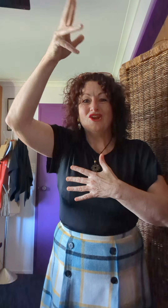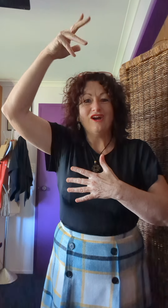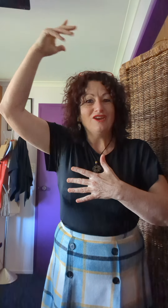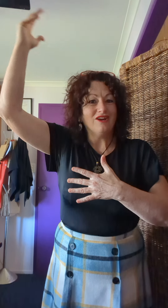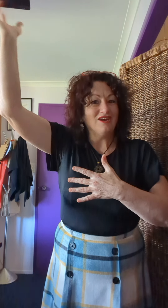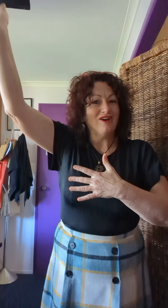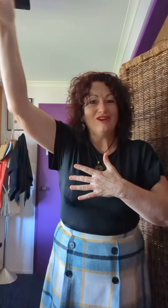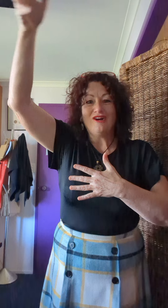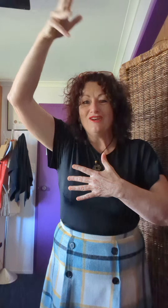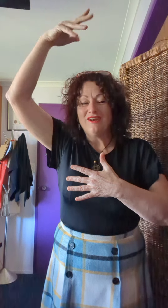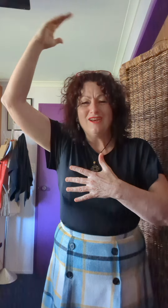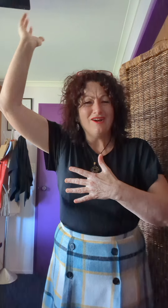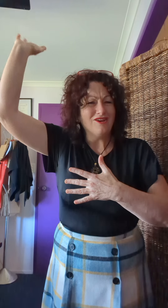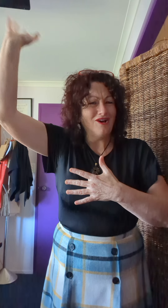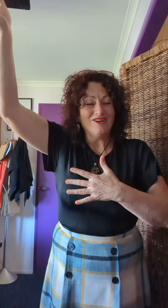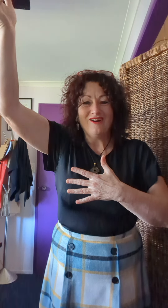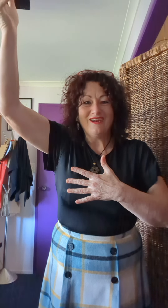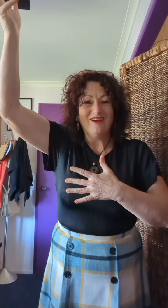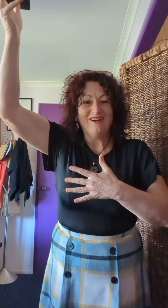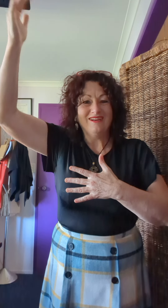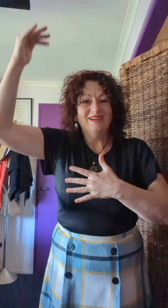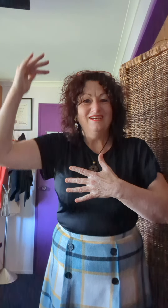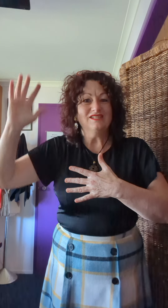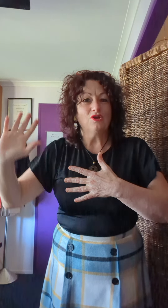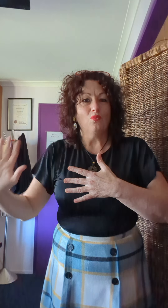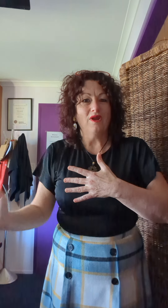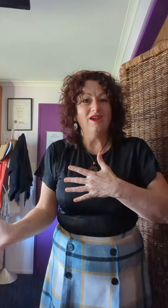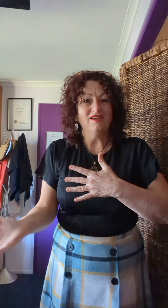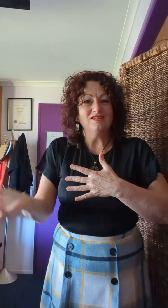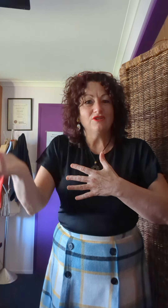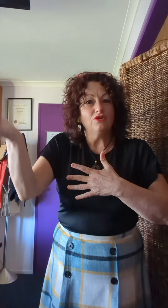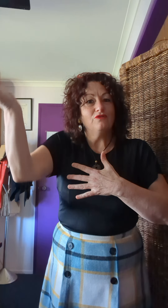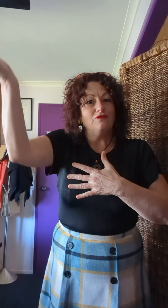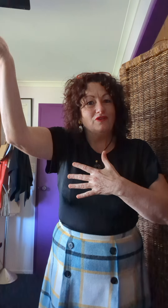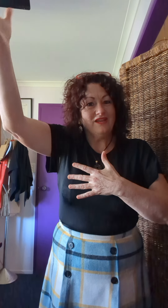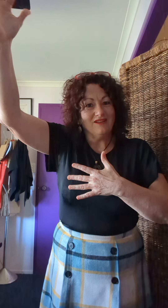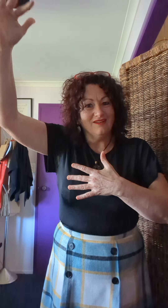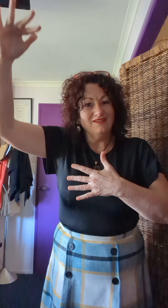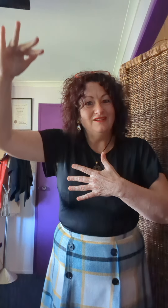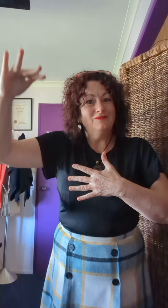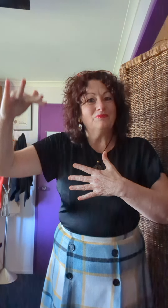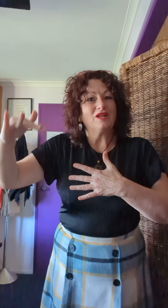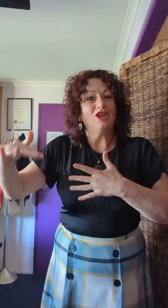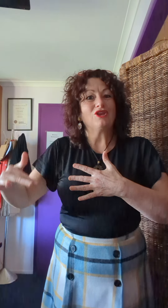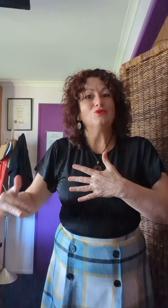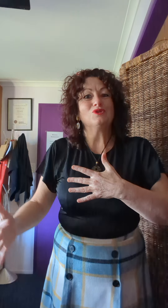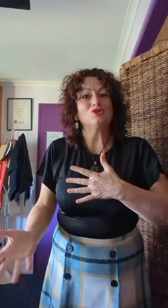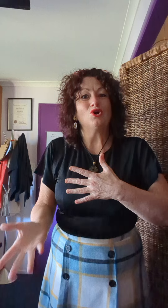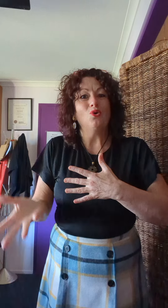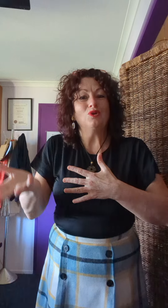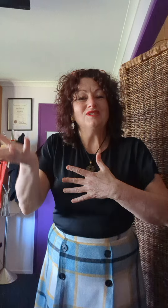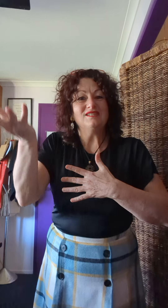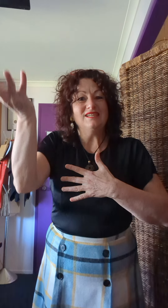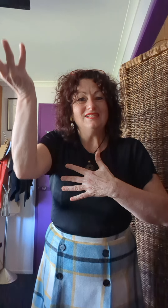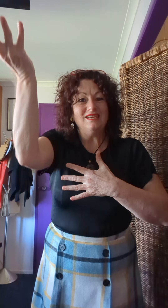999, 999, 999? So where do you feel like your soul is sitting